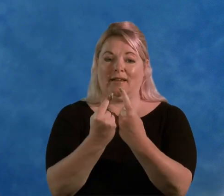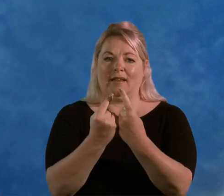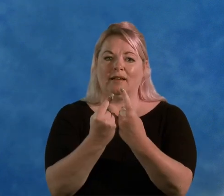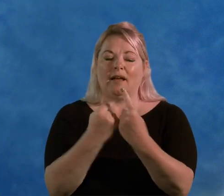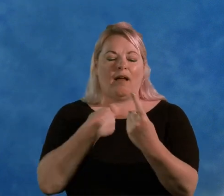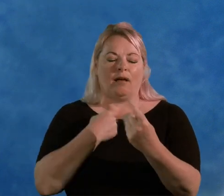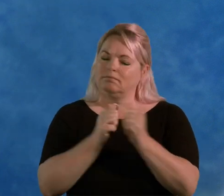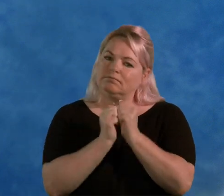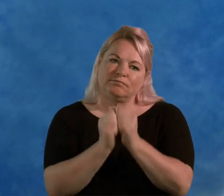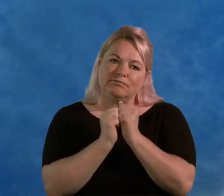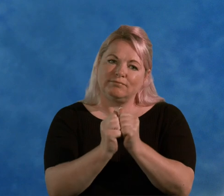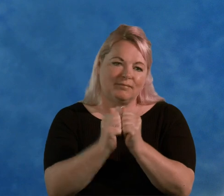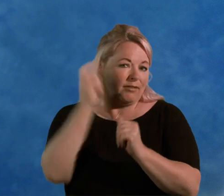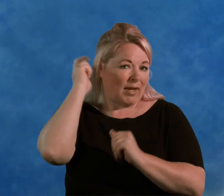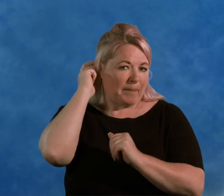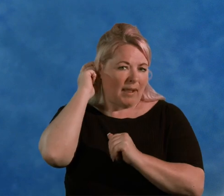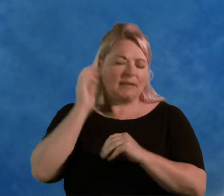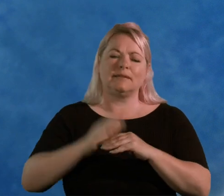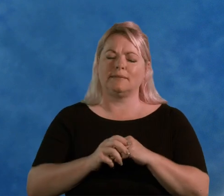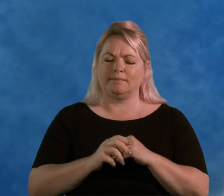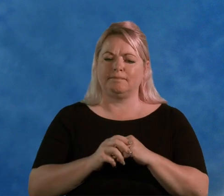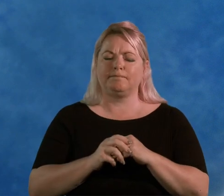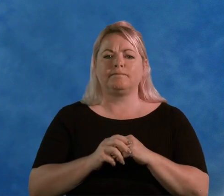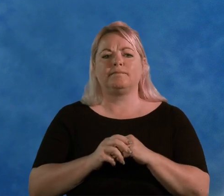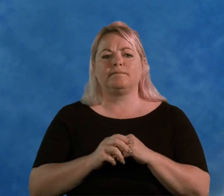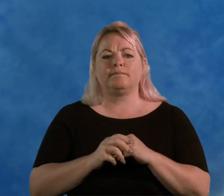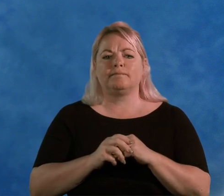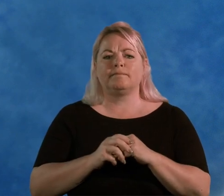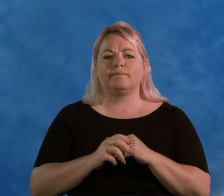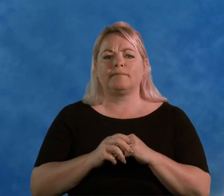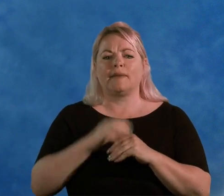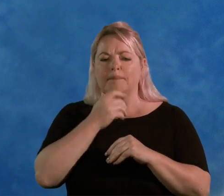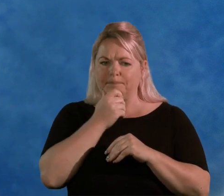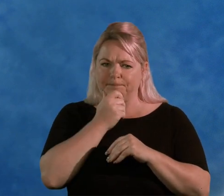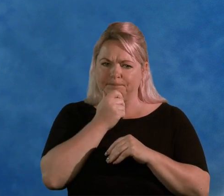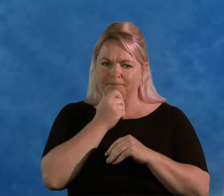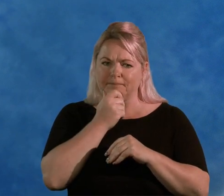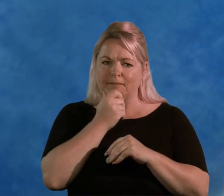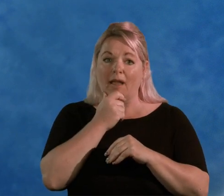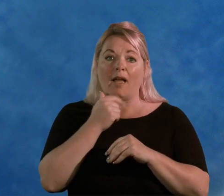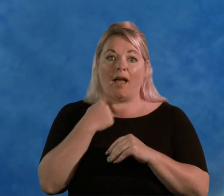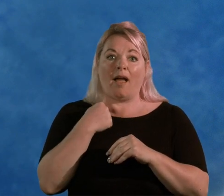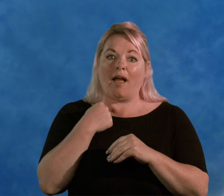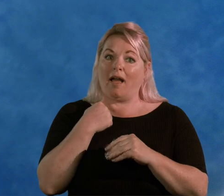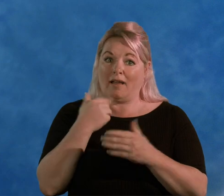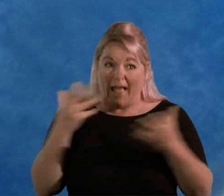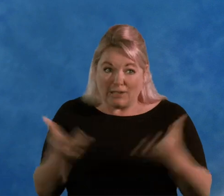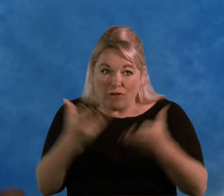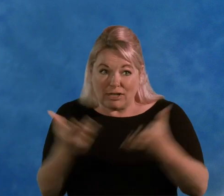I'm so grateful for it and I would definitely encourage